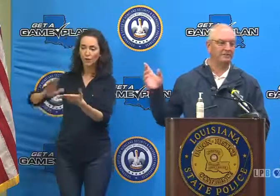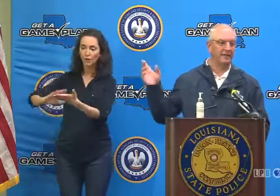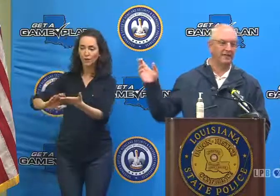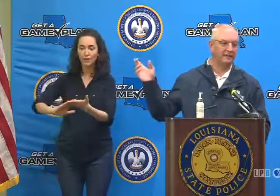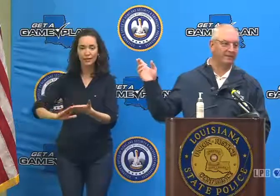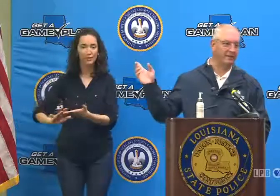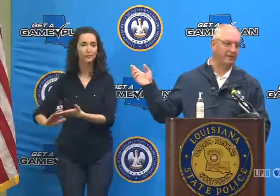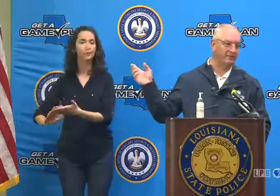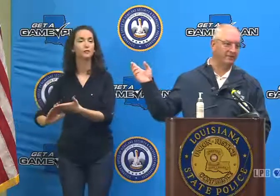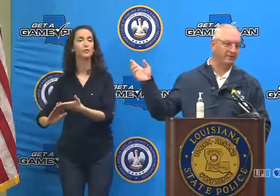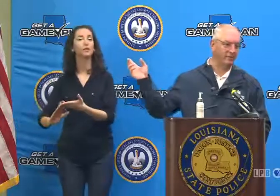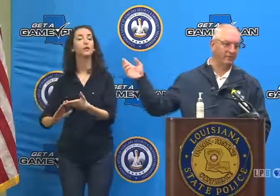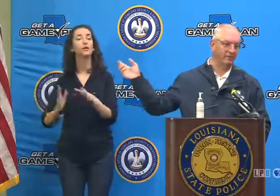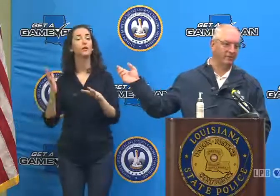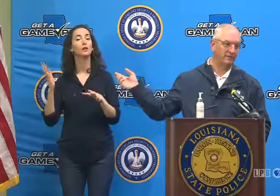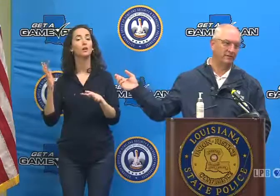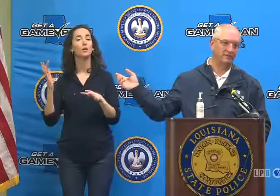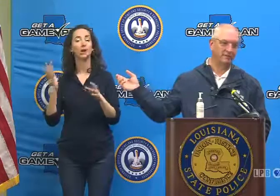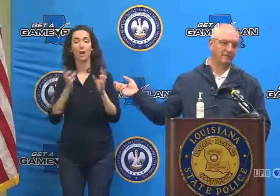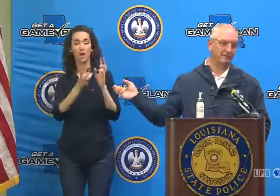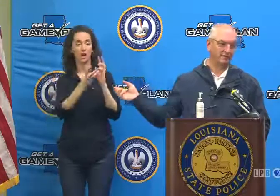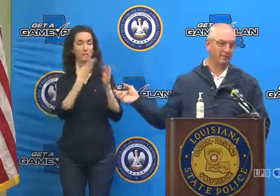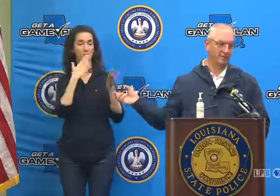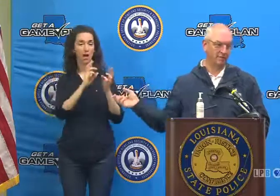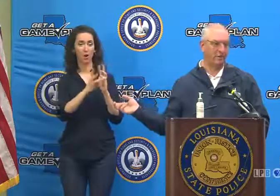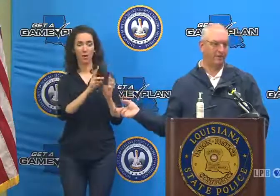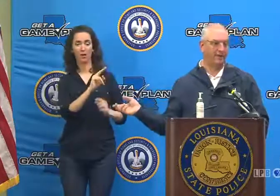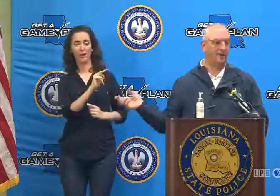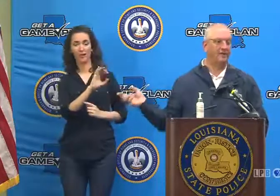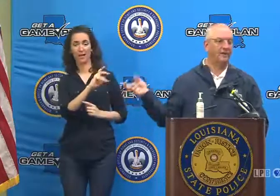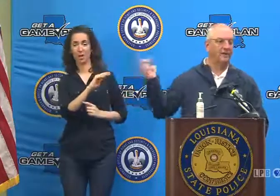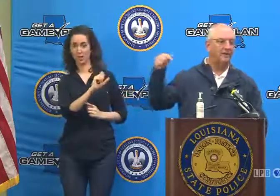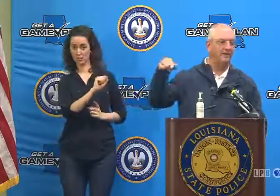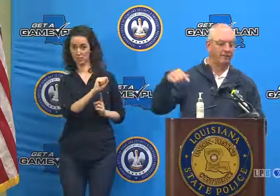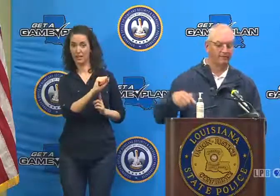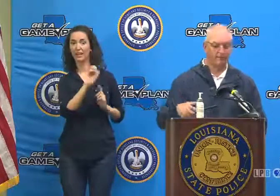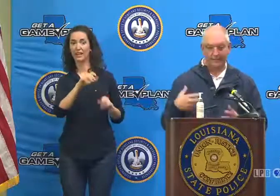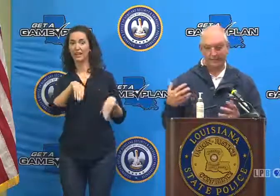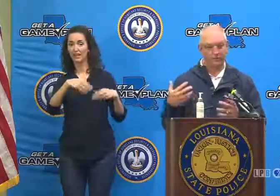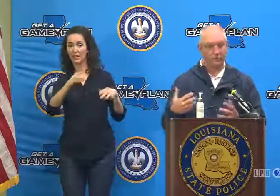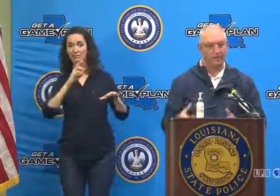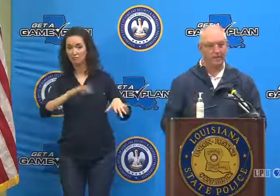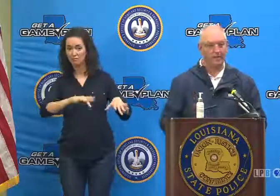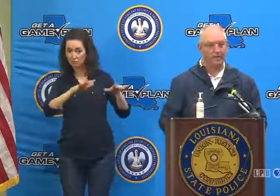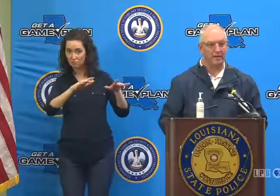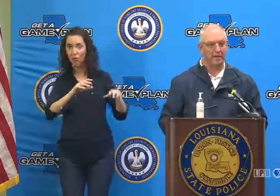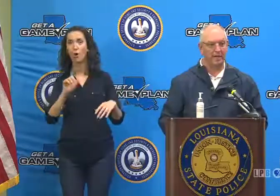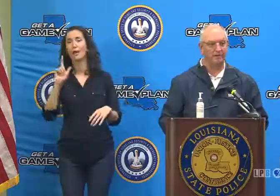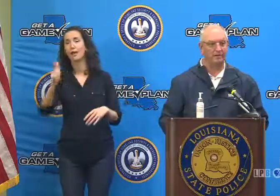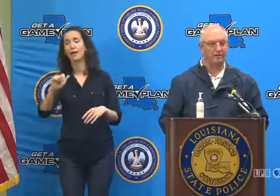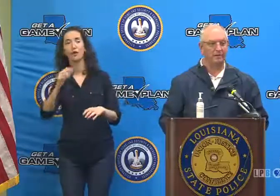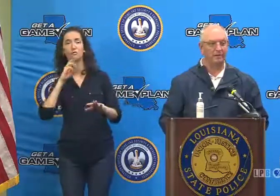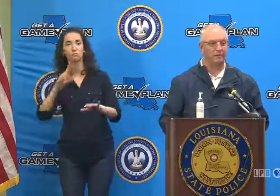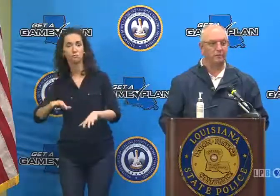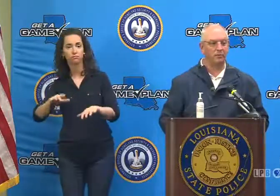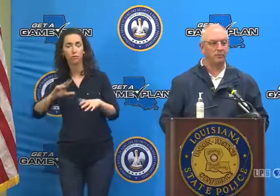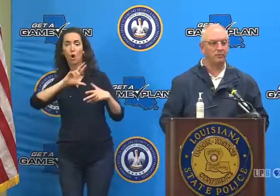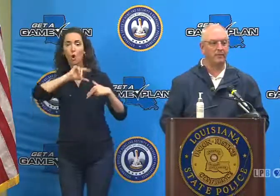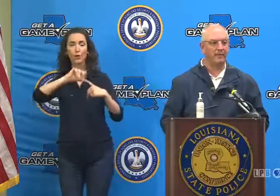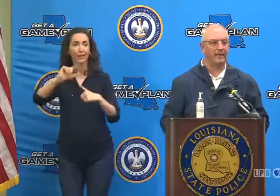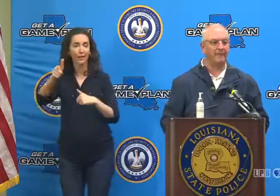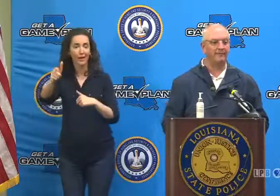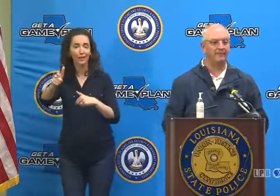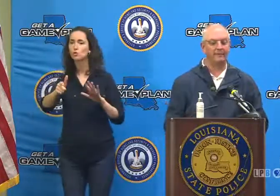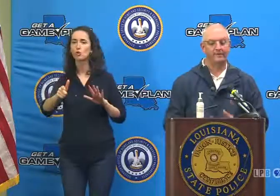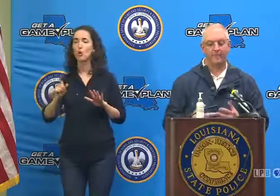isn't sustained because of weather events such as Nicholas that we're currently getting, or another storm that may come after Nicholas. But we